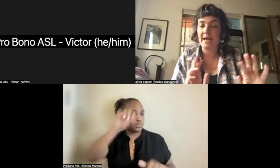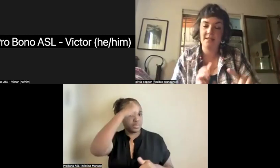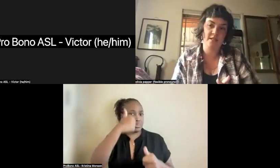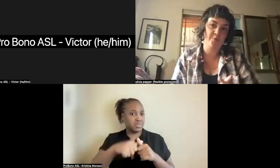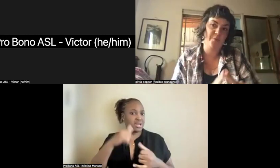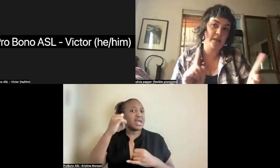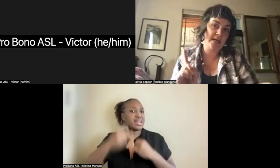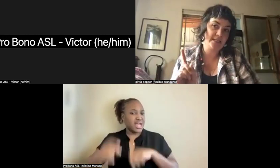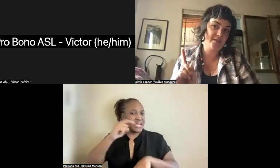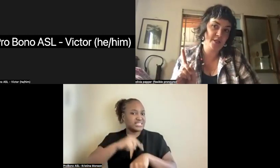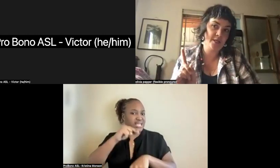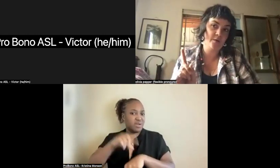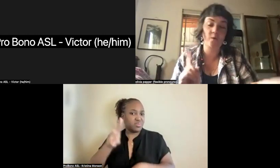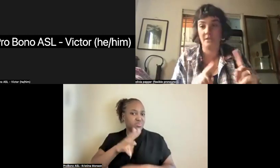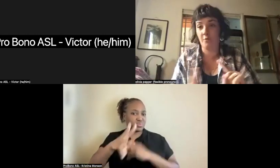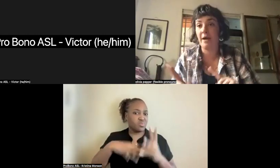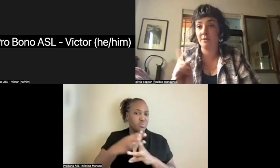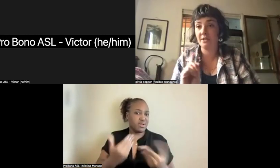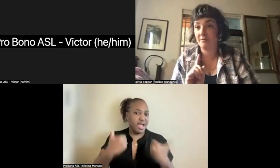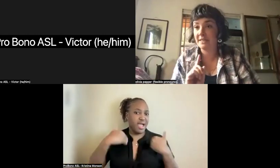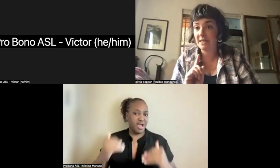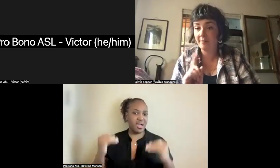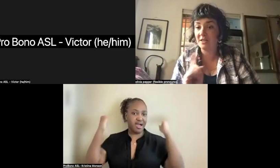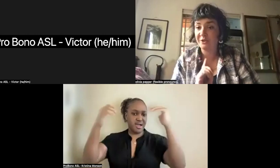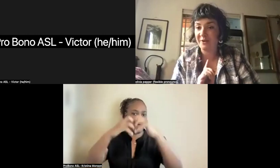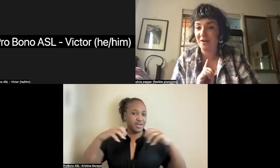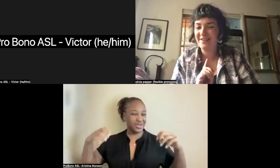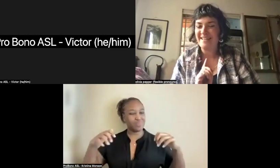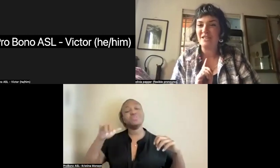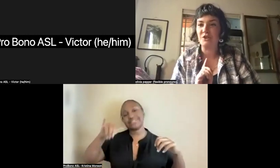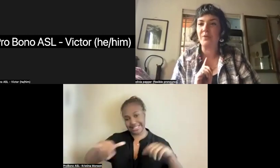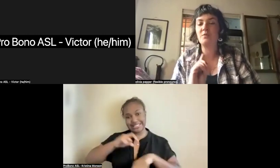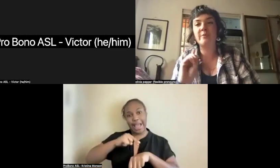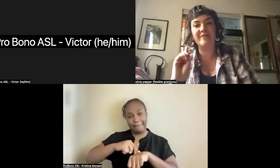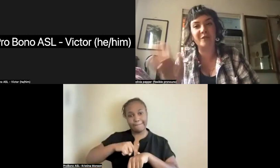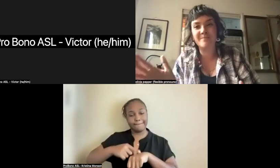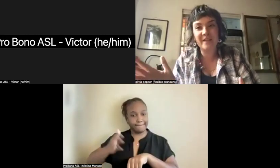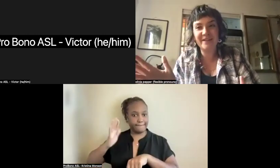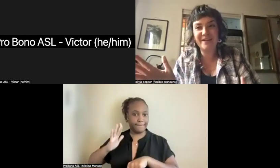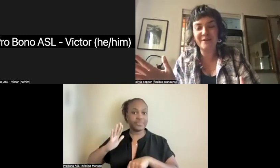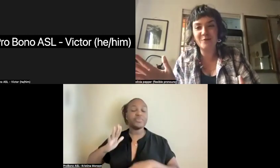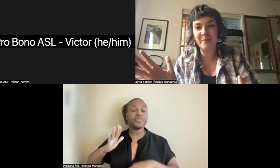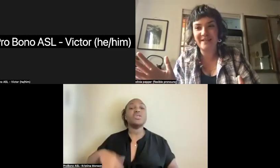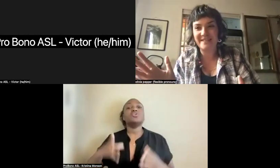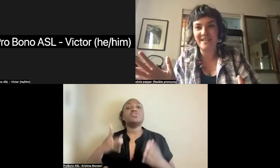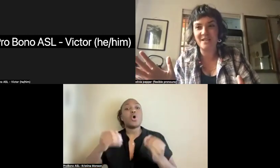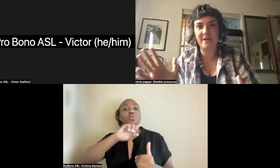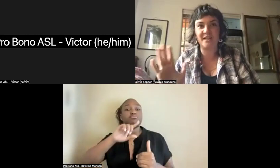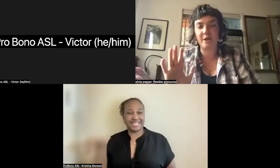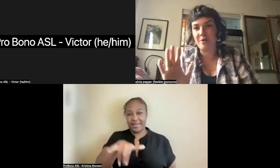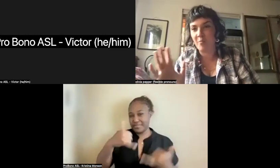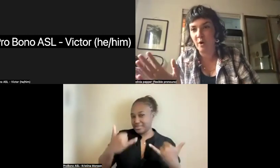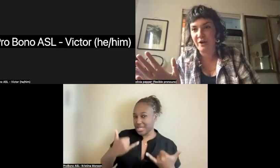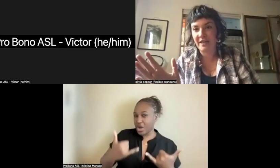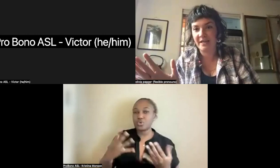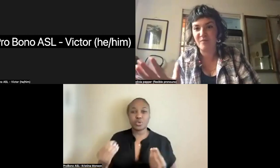had such a big class division was around this time, as we do now. So this was when the first millionaires were minted, we had